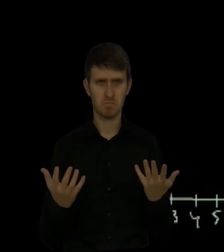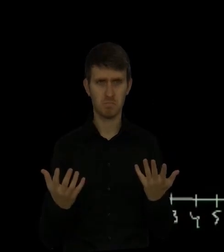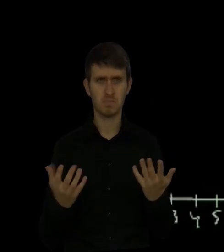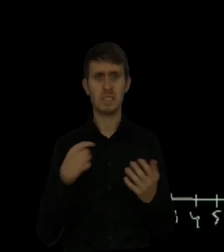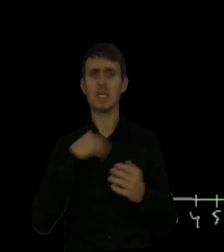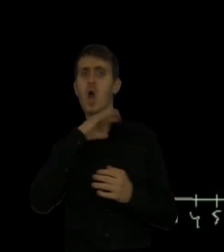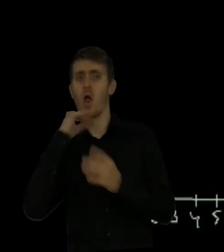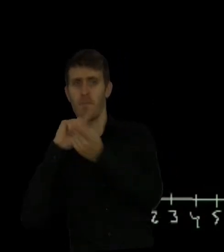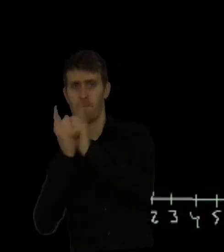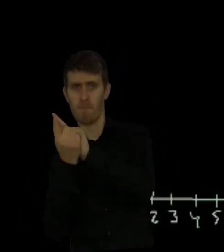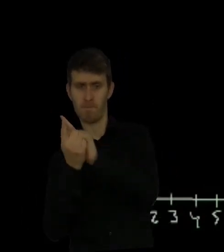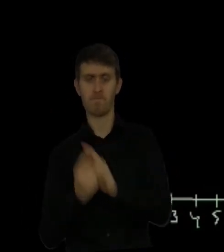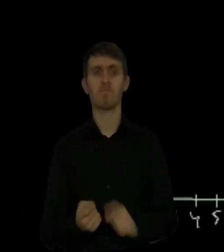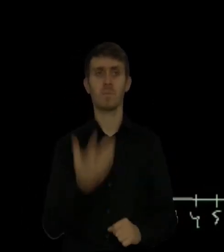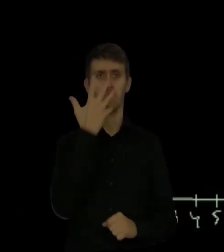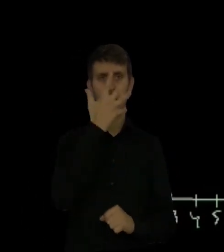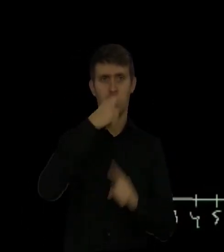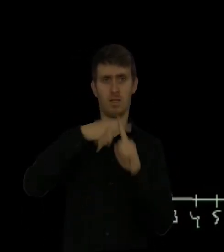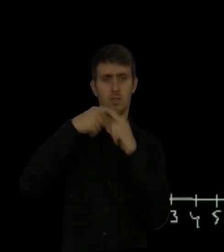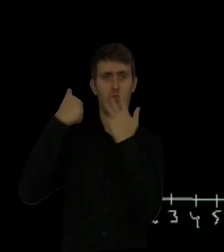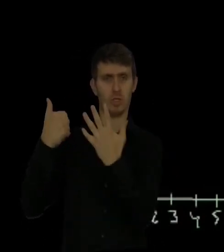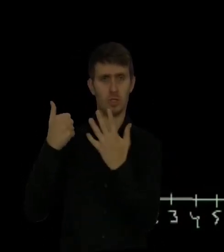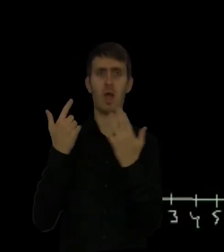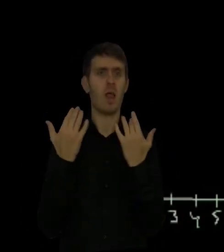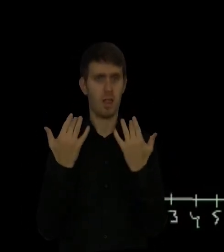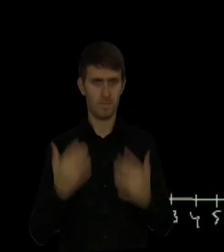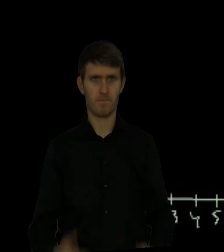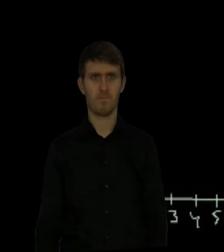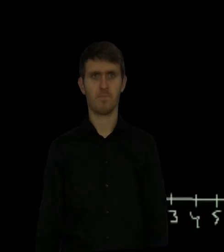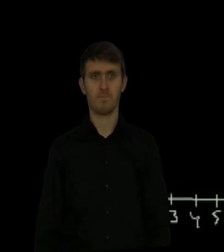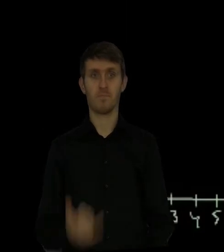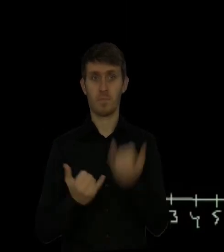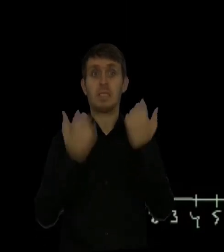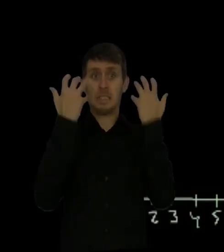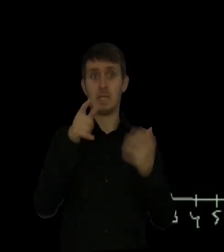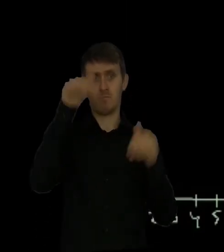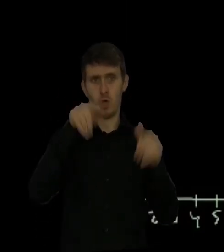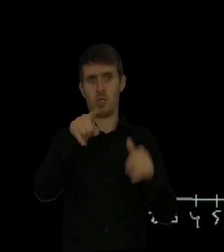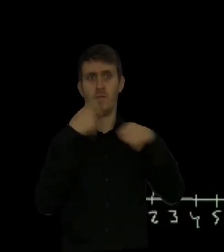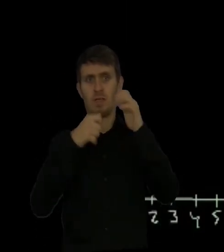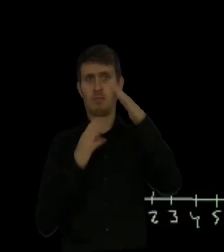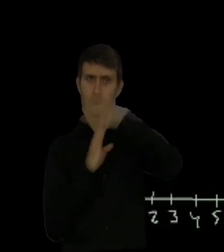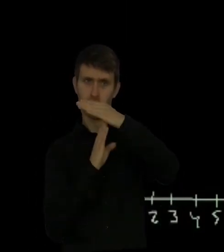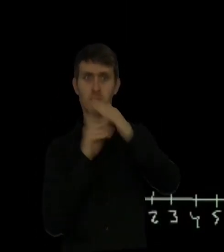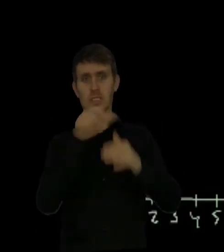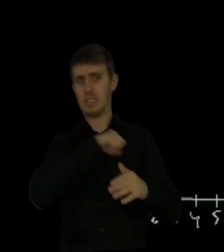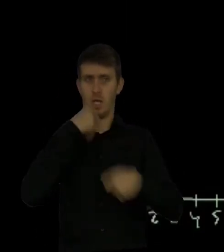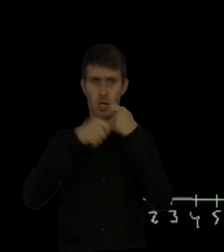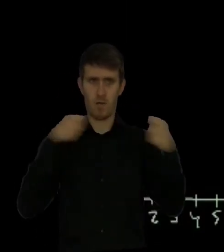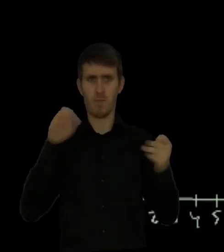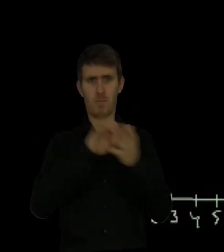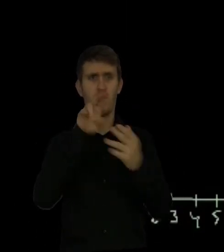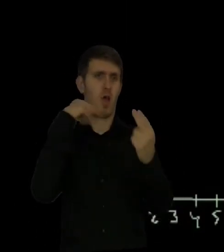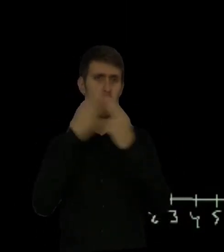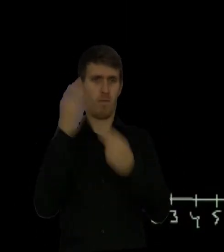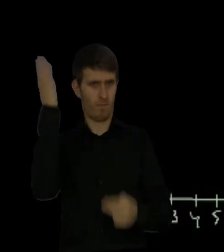I'm going to do it in different colors now, 5 plus 6. So if you want, you could pause